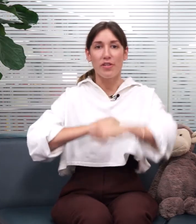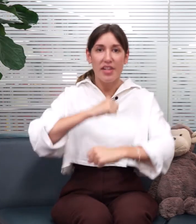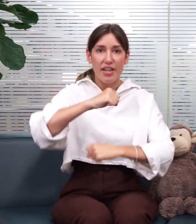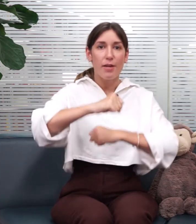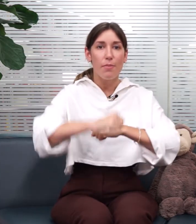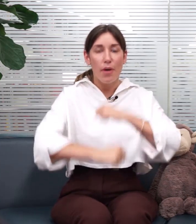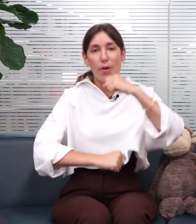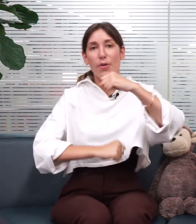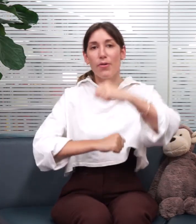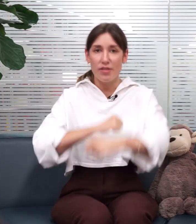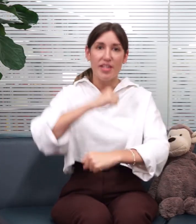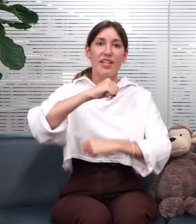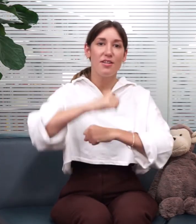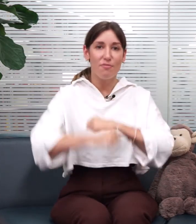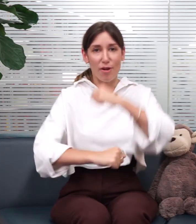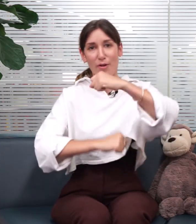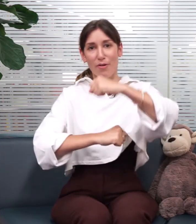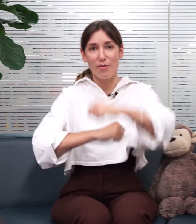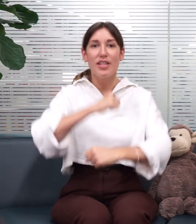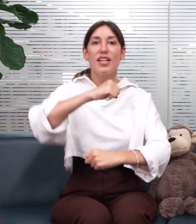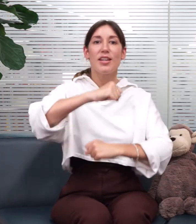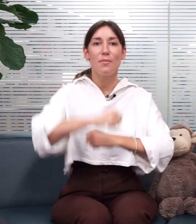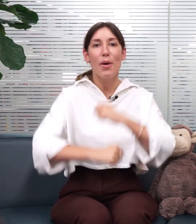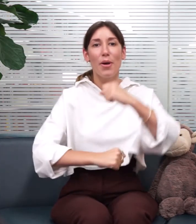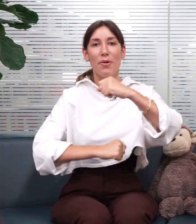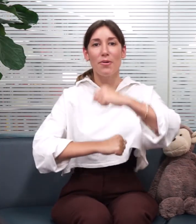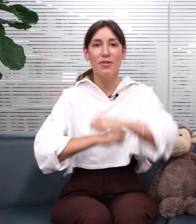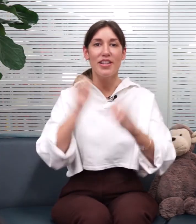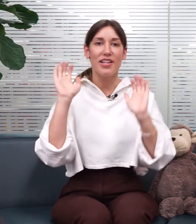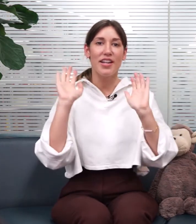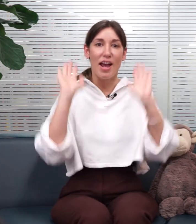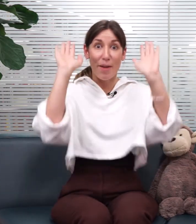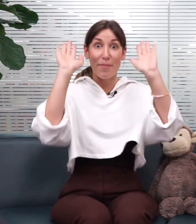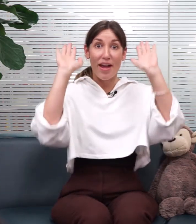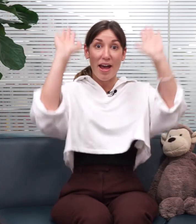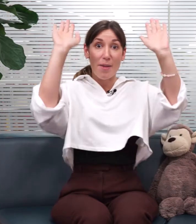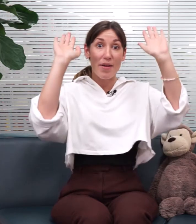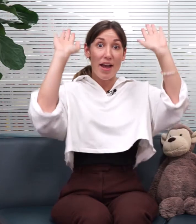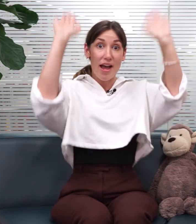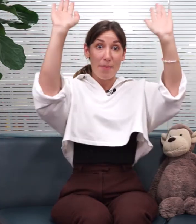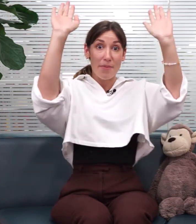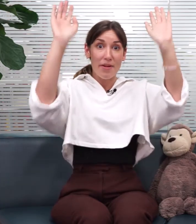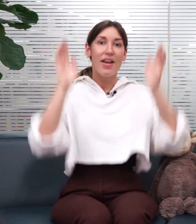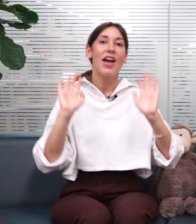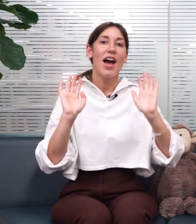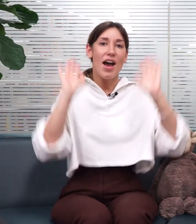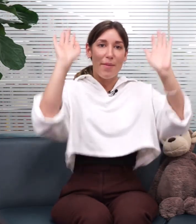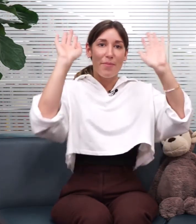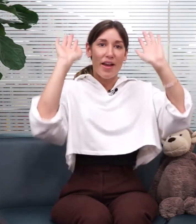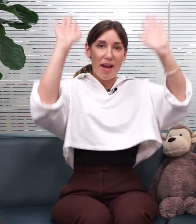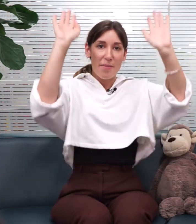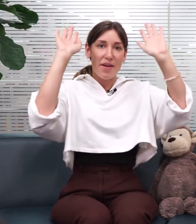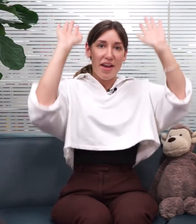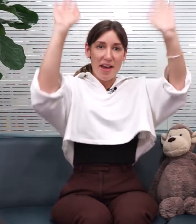Roly poly, roly poly, up, up, up, up, up.